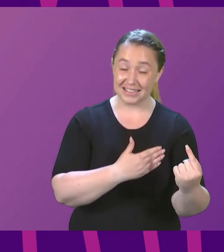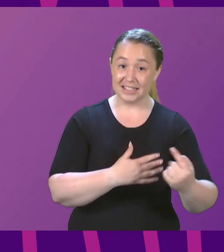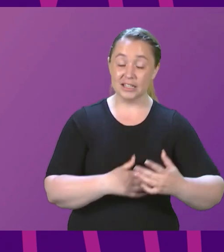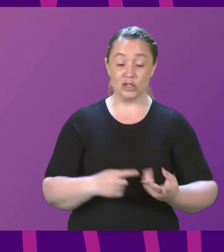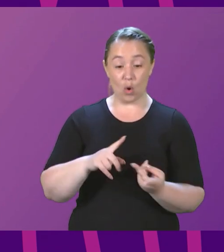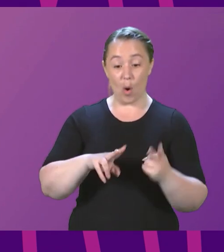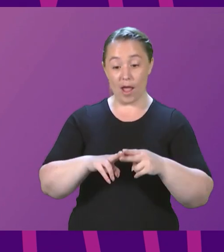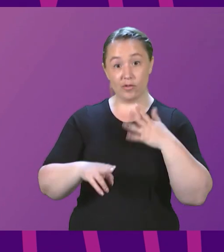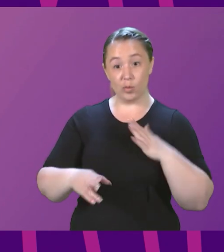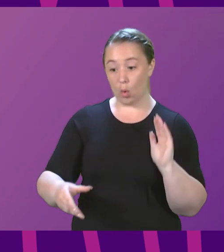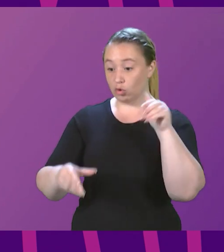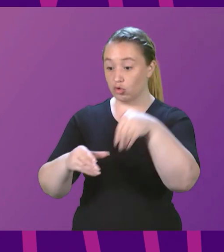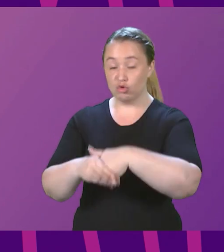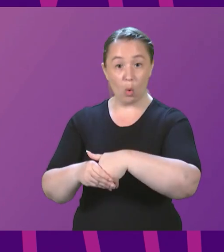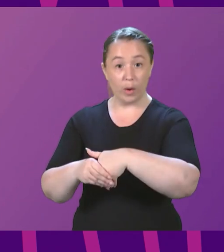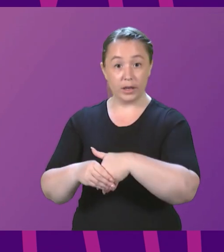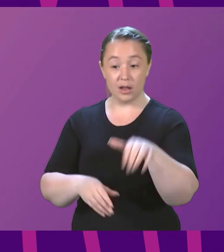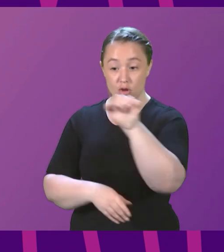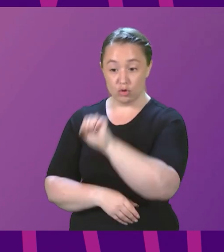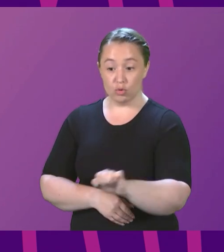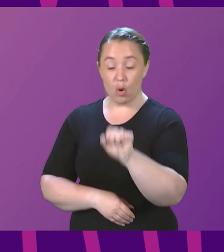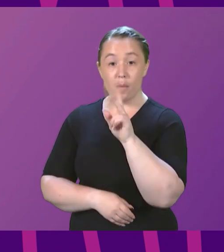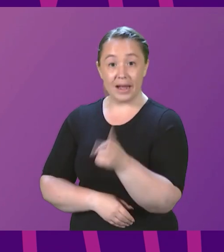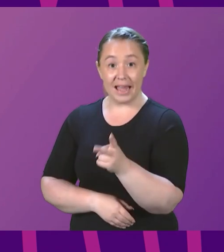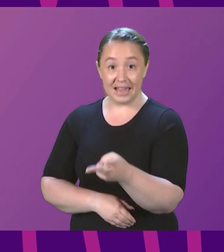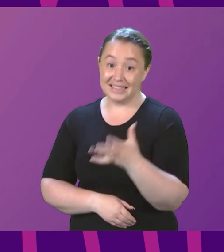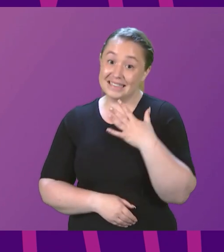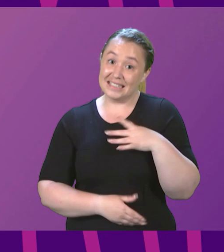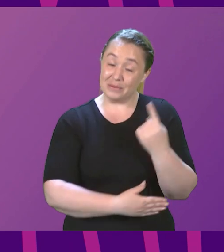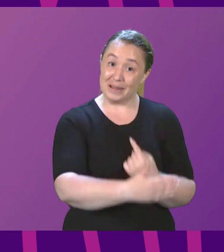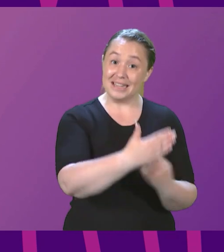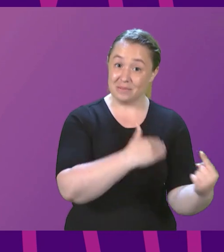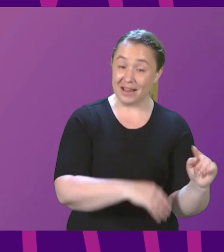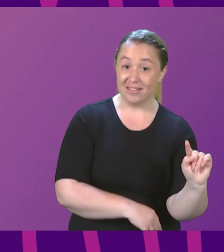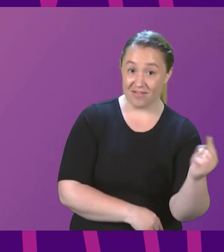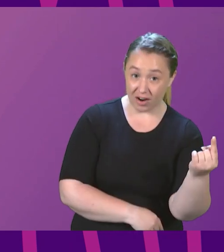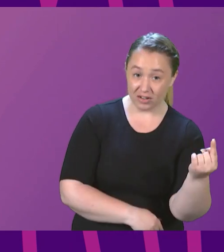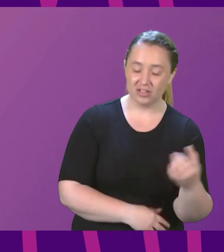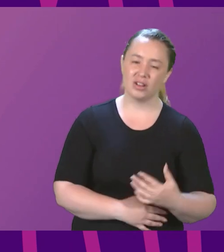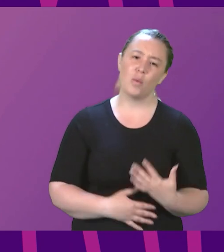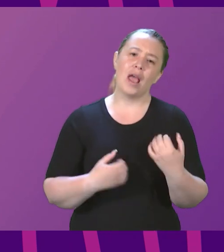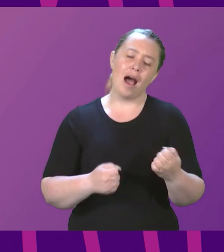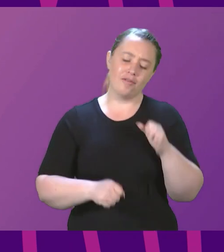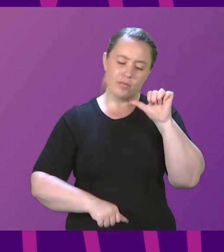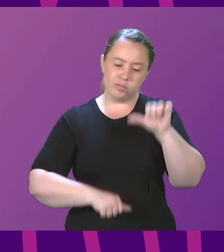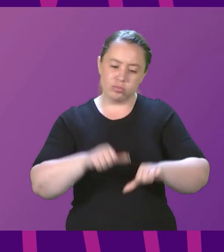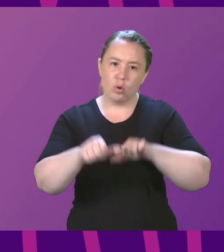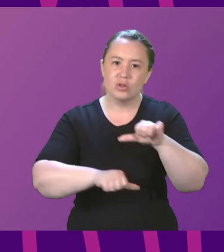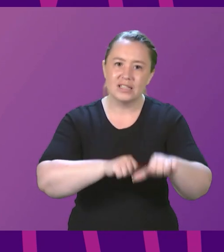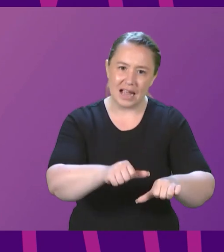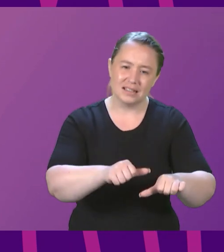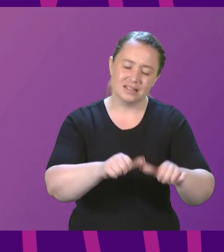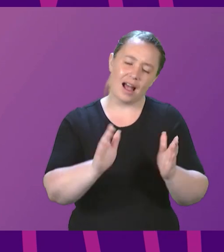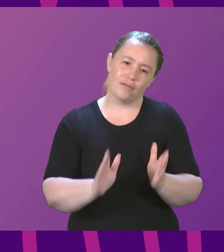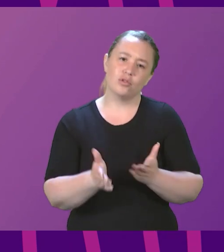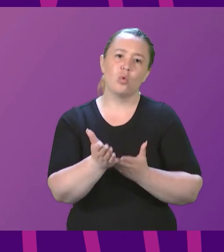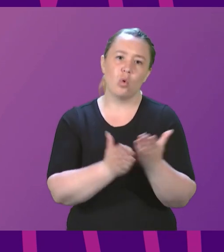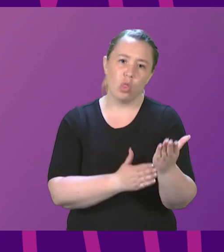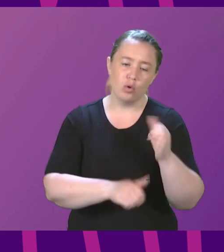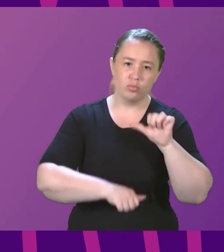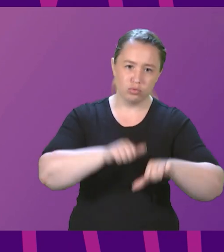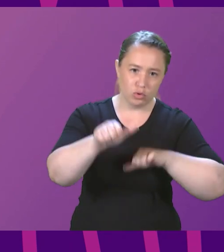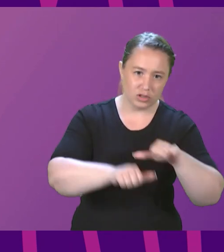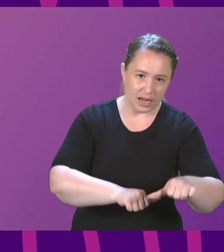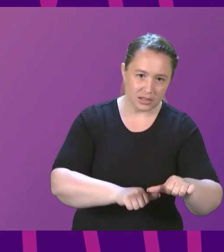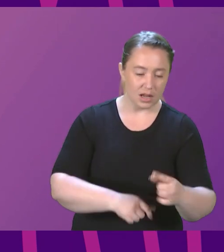route for Scotland to do that. We know that there will be processes and independent Scotland requires to go through to achieve that.